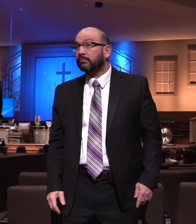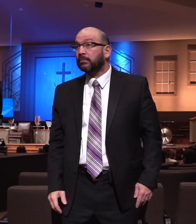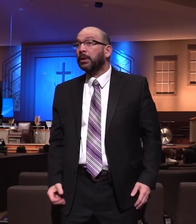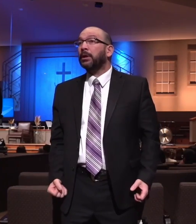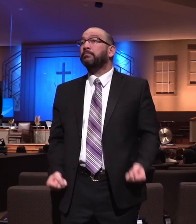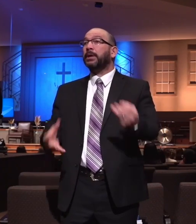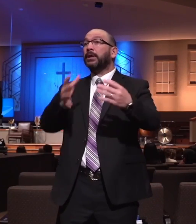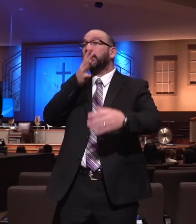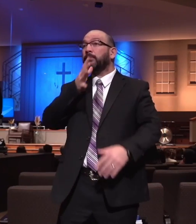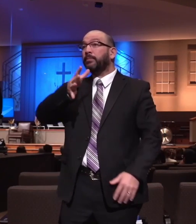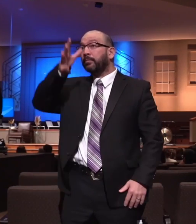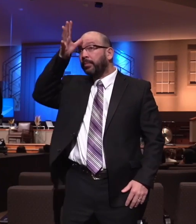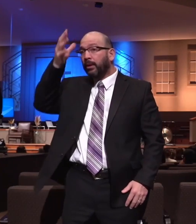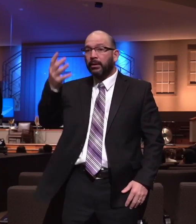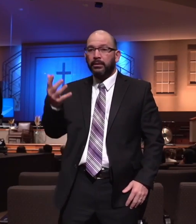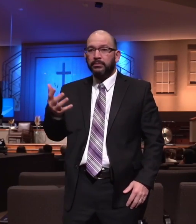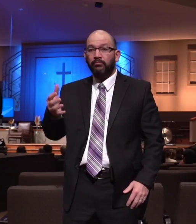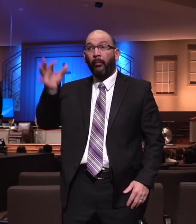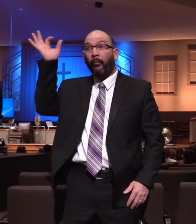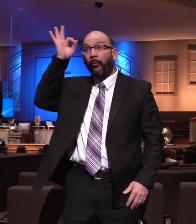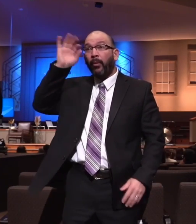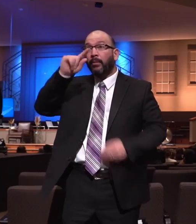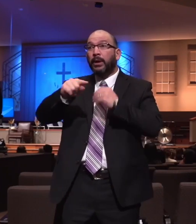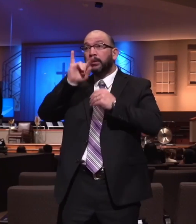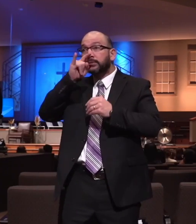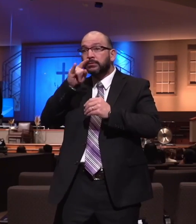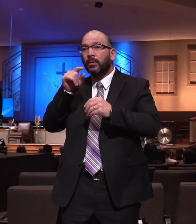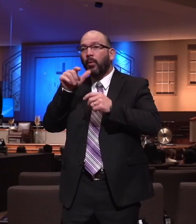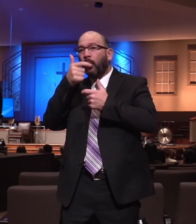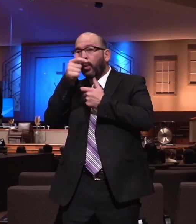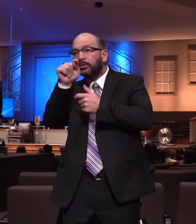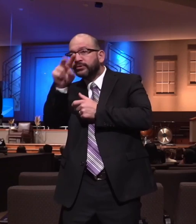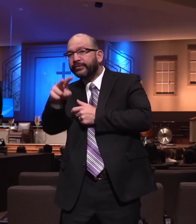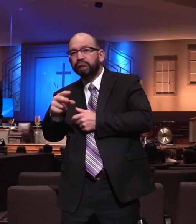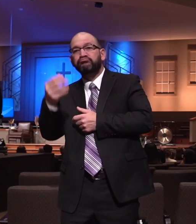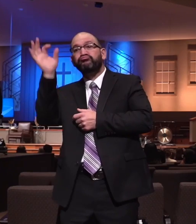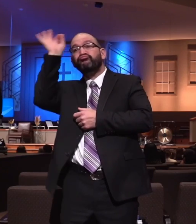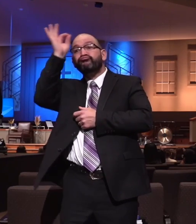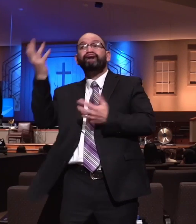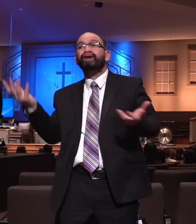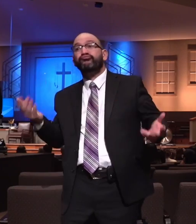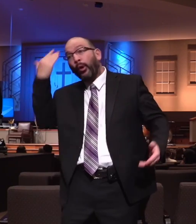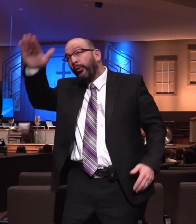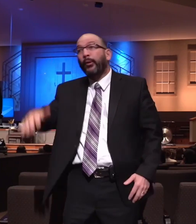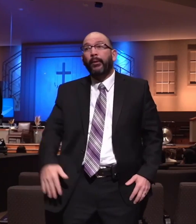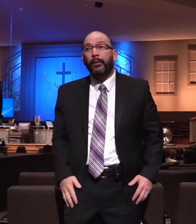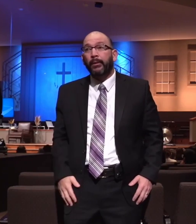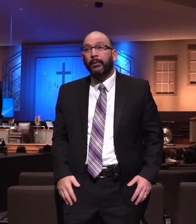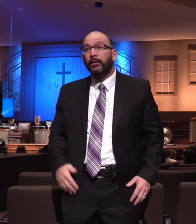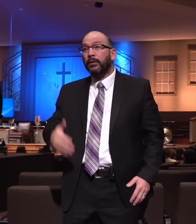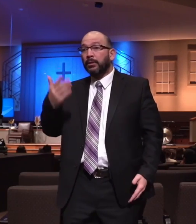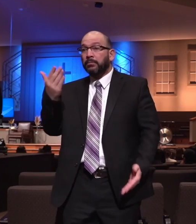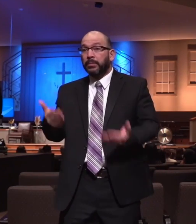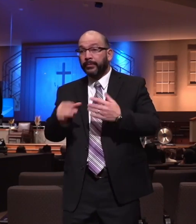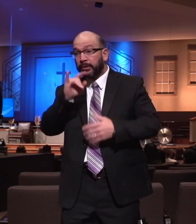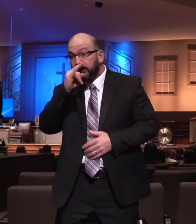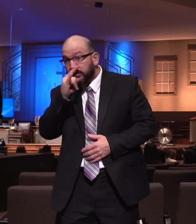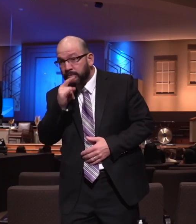Christian parents, have no clue what their children watch on television. They don't know if their child has ever been able to really